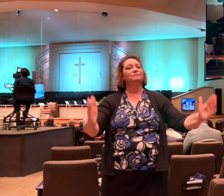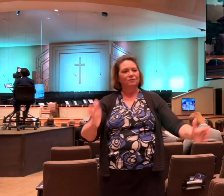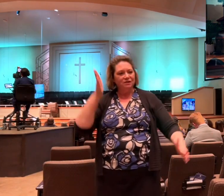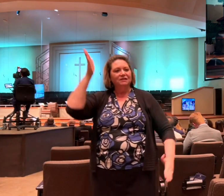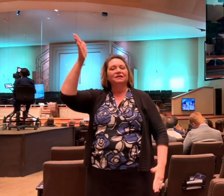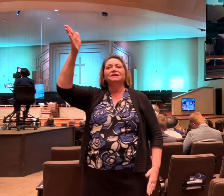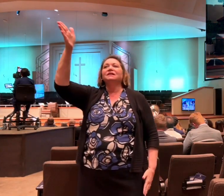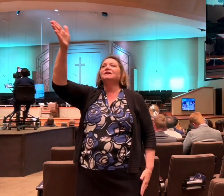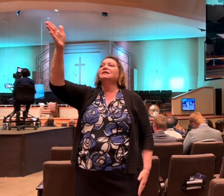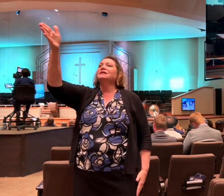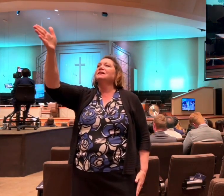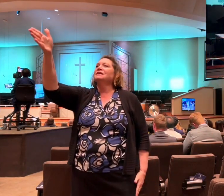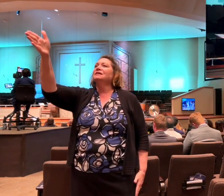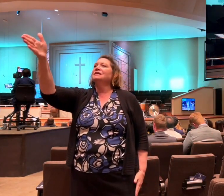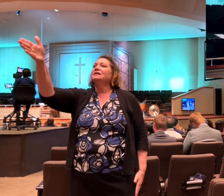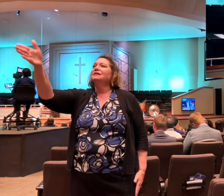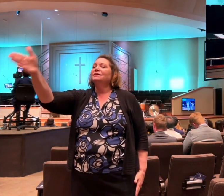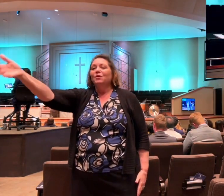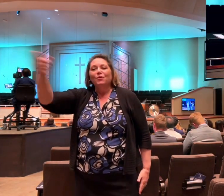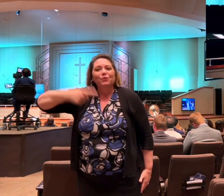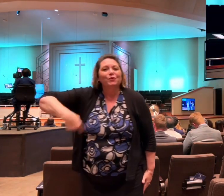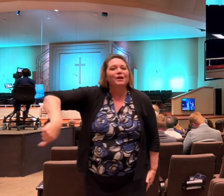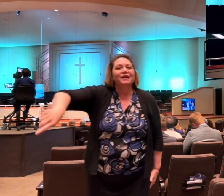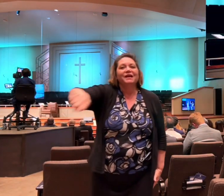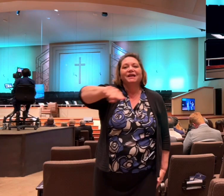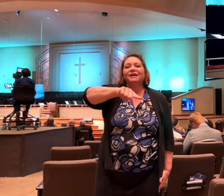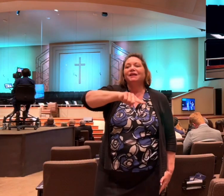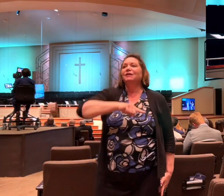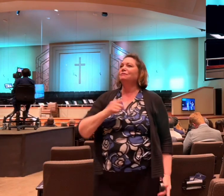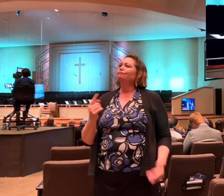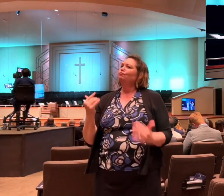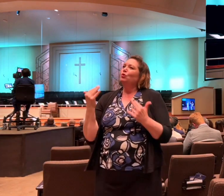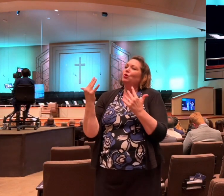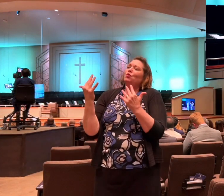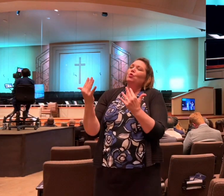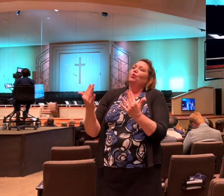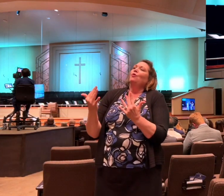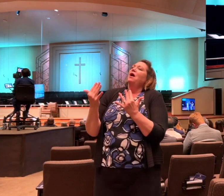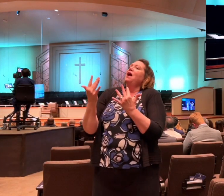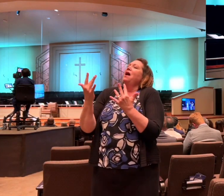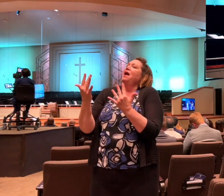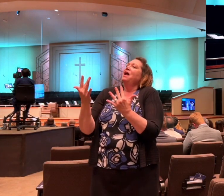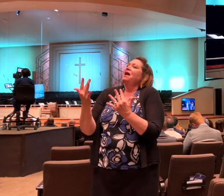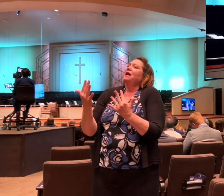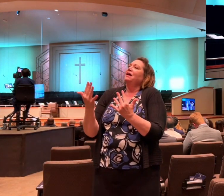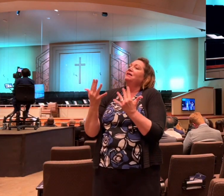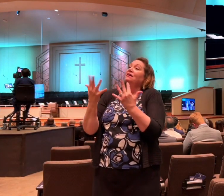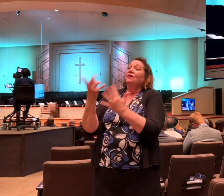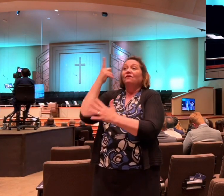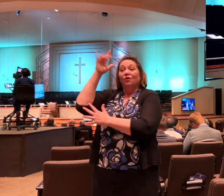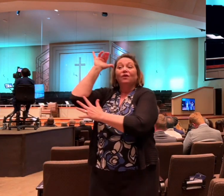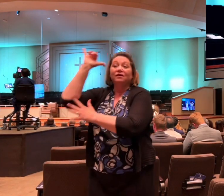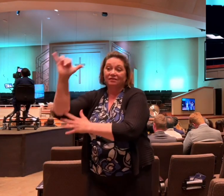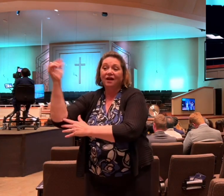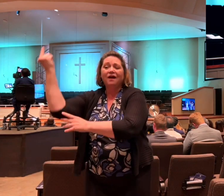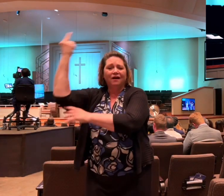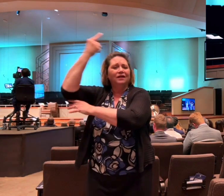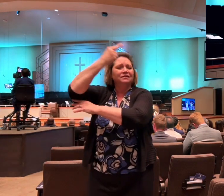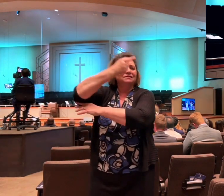So we wait for that one day.